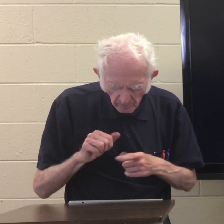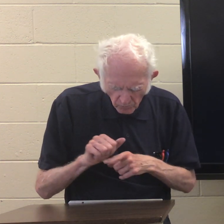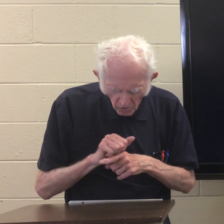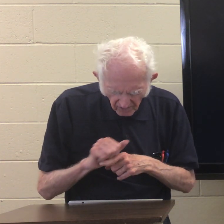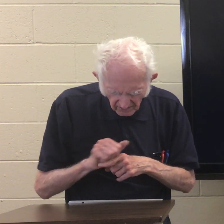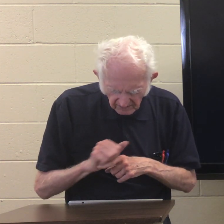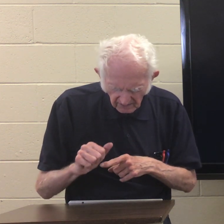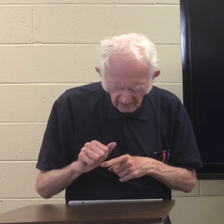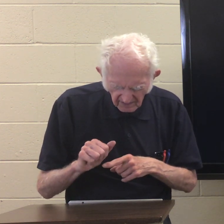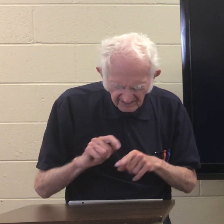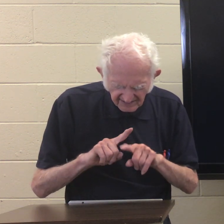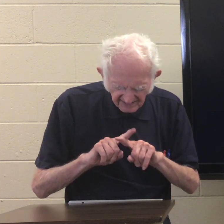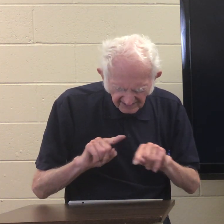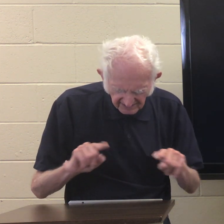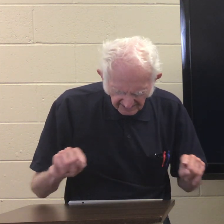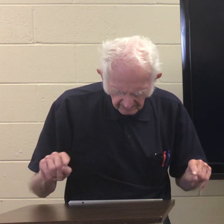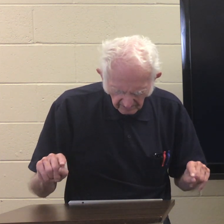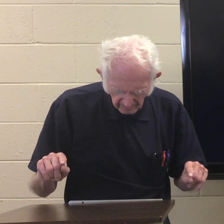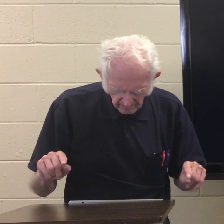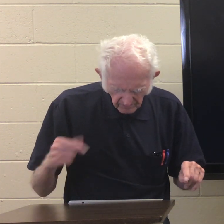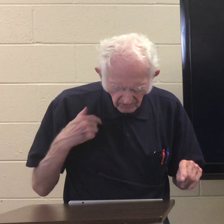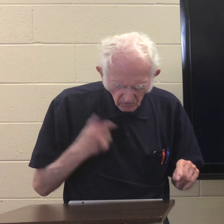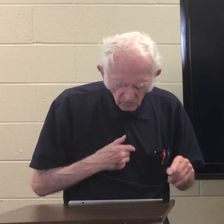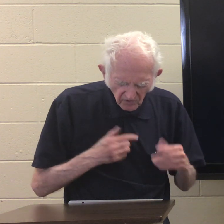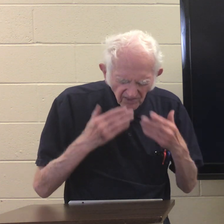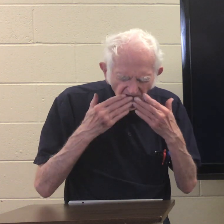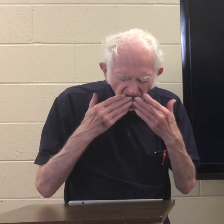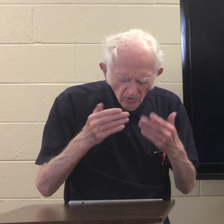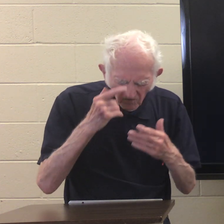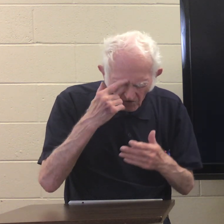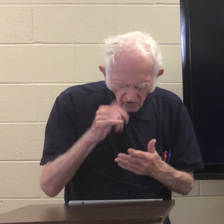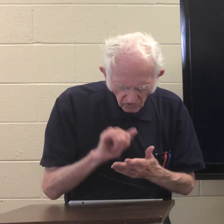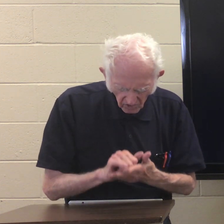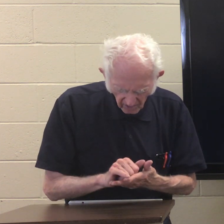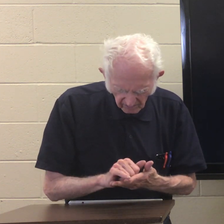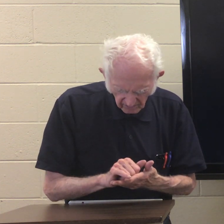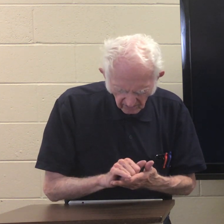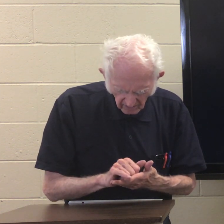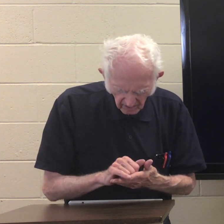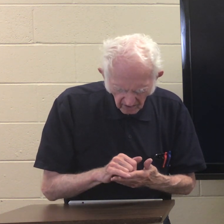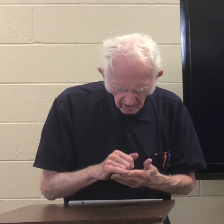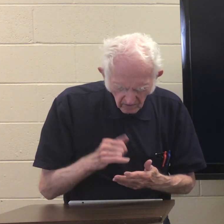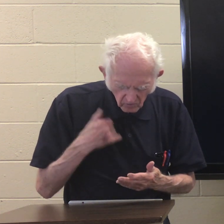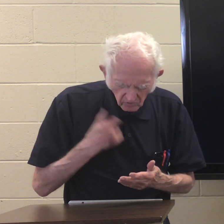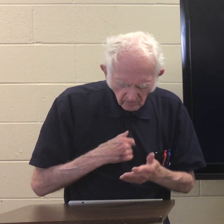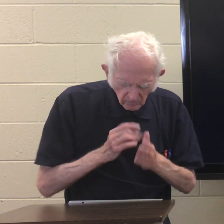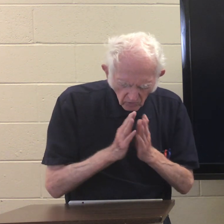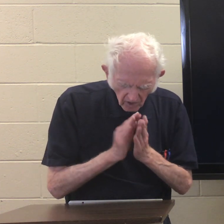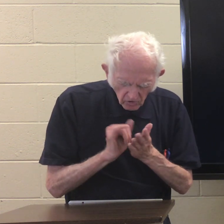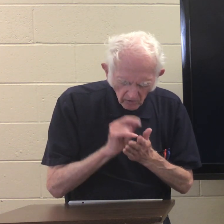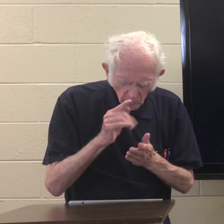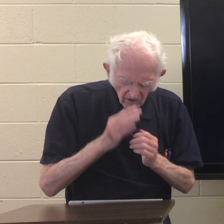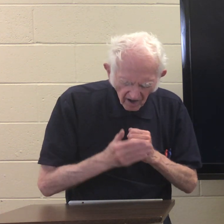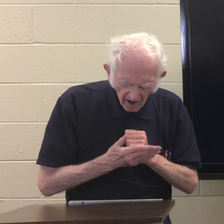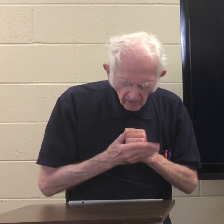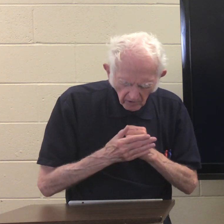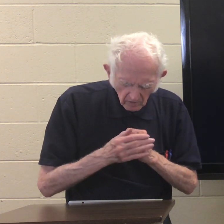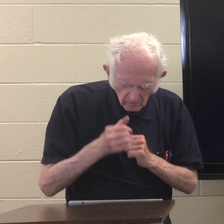what they practice or whatever we thank you for that we pray that you will